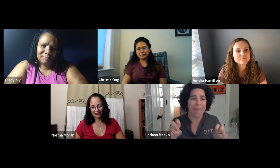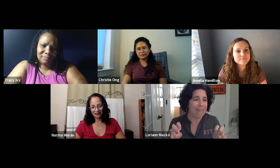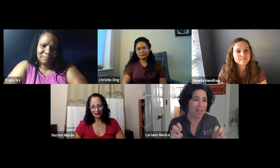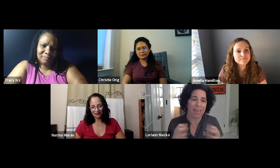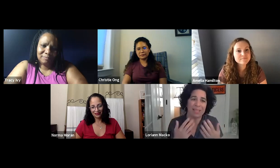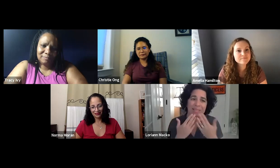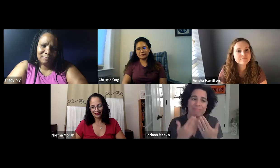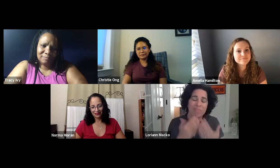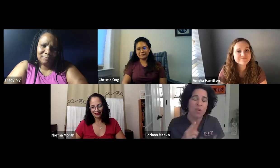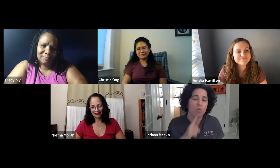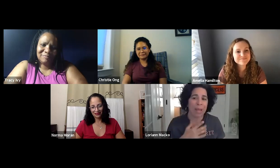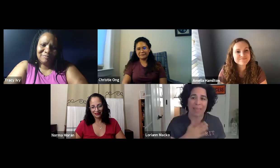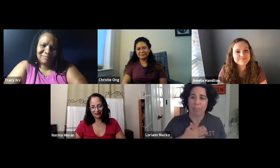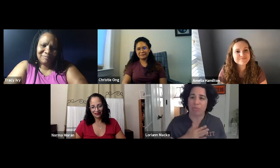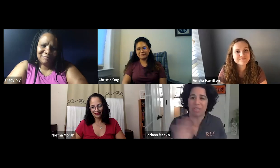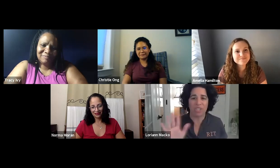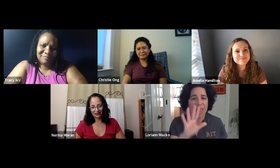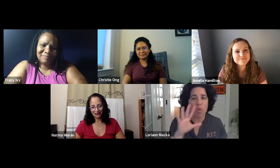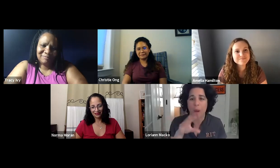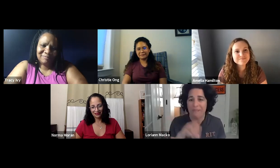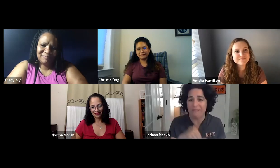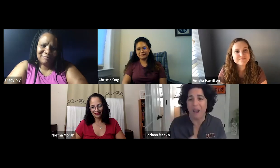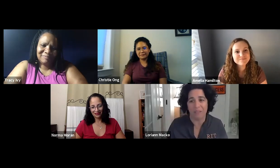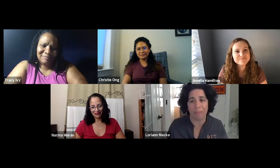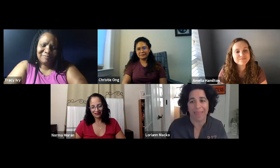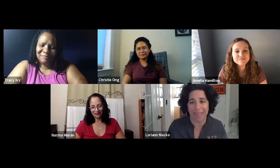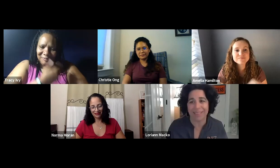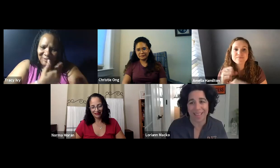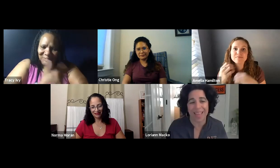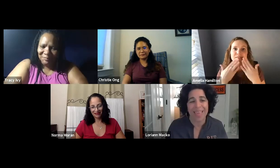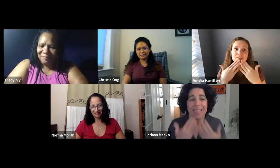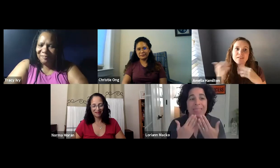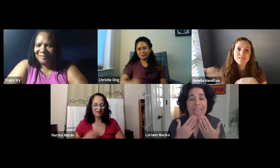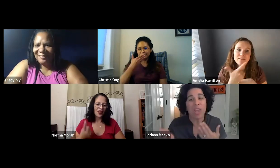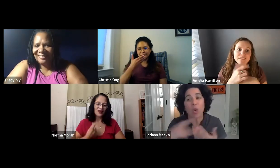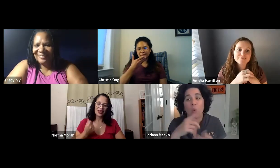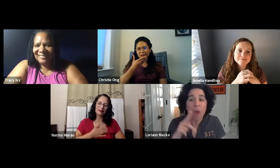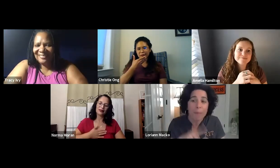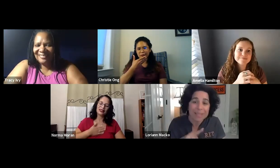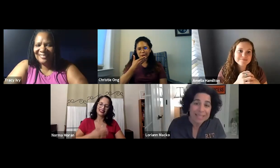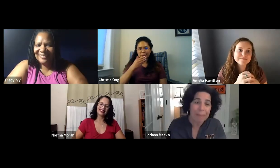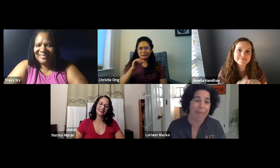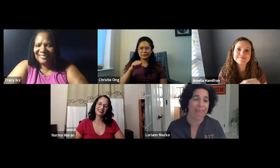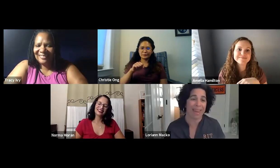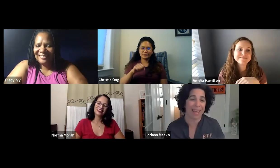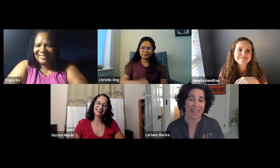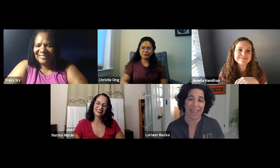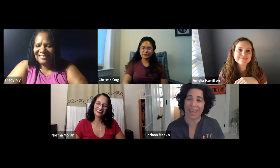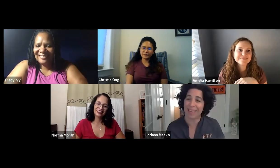interpreters. Thank you to our panelists. And again, I really appreciate all of you being involved. Thank you to the participants